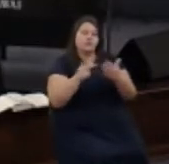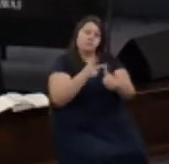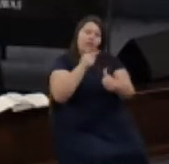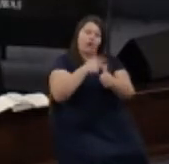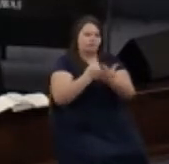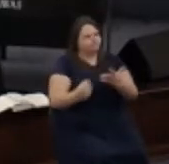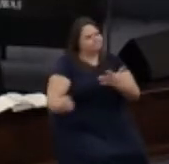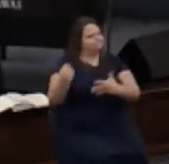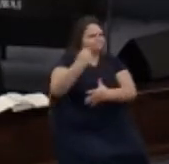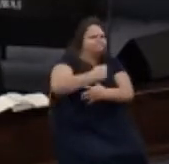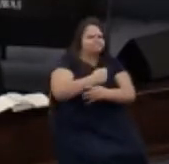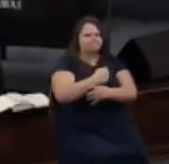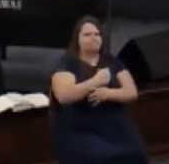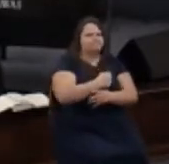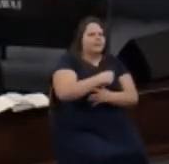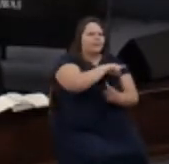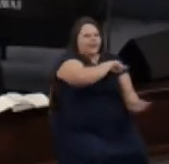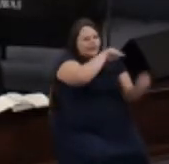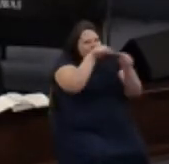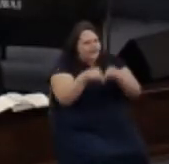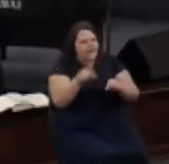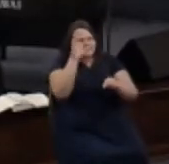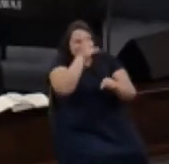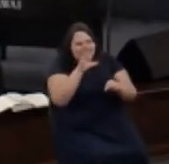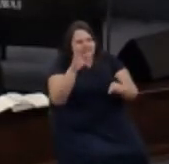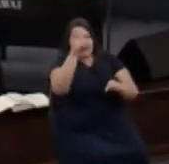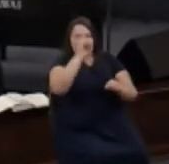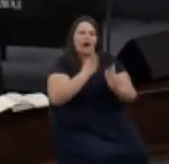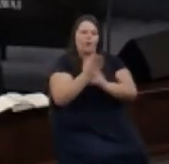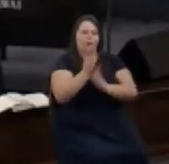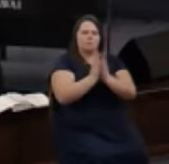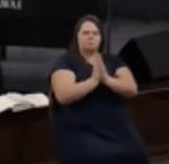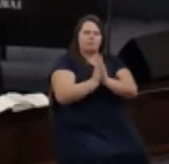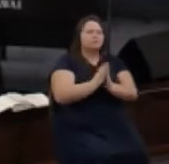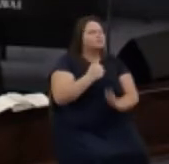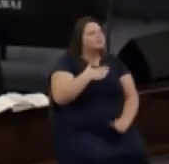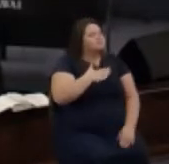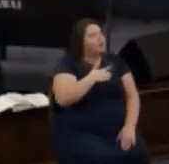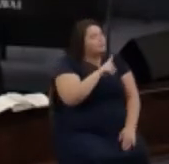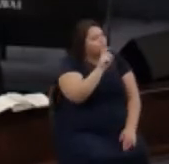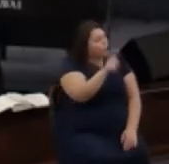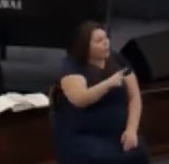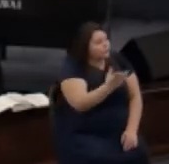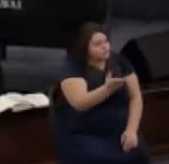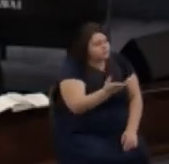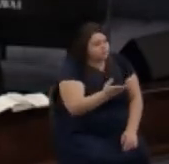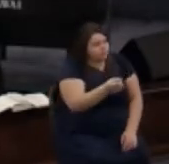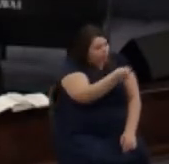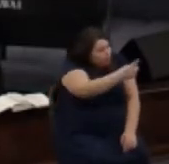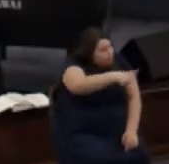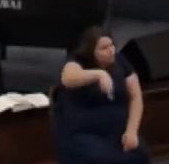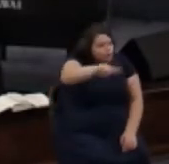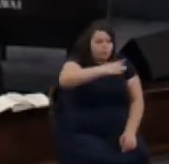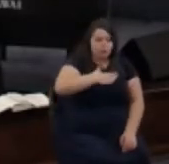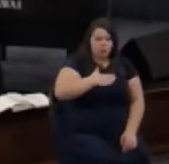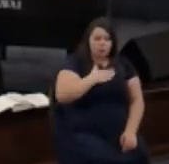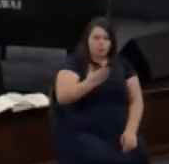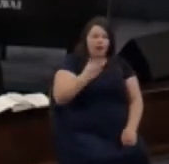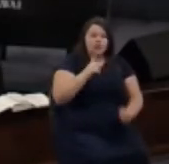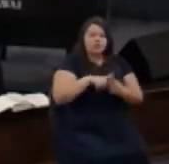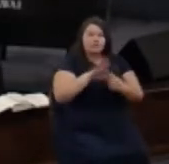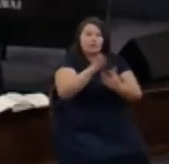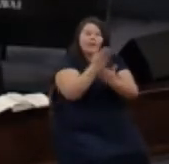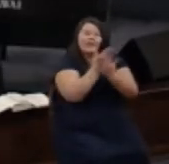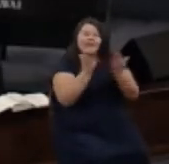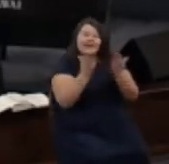together to seek him through prayer my question for you guys are you willing to put away all those things and